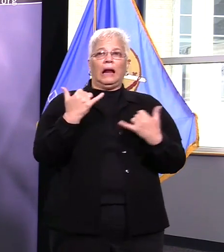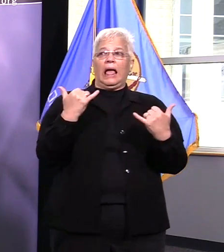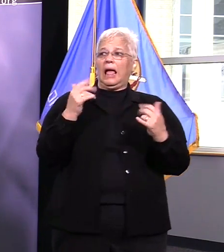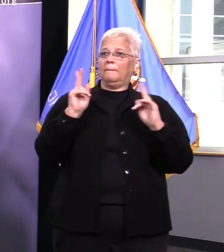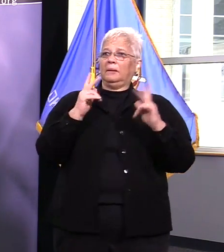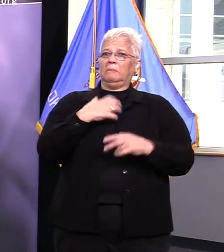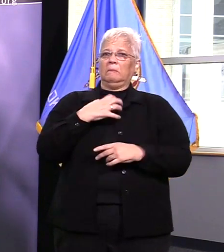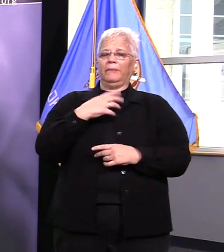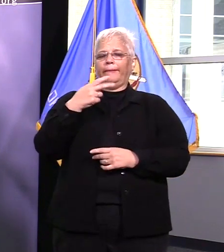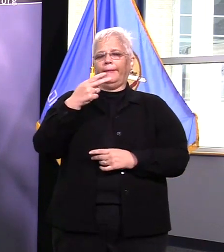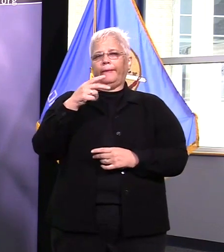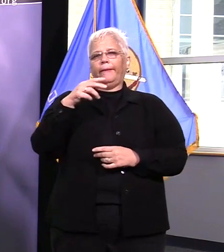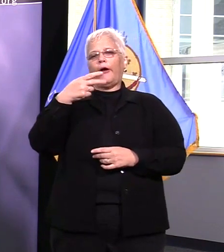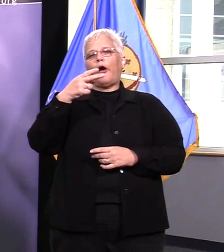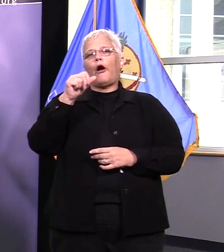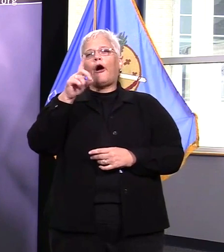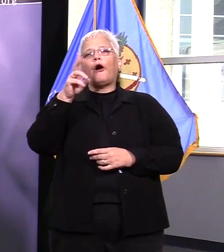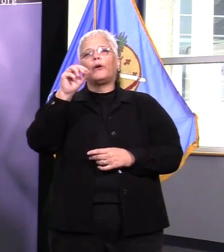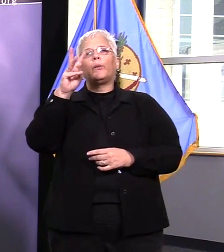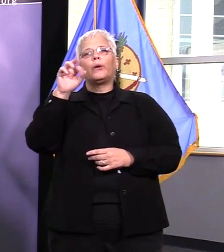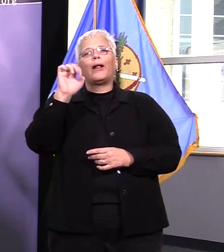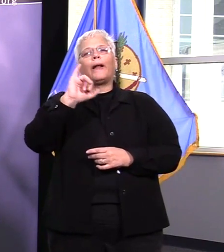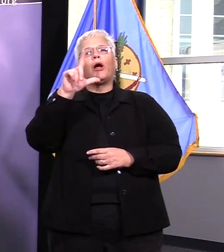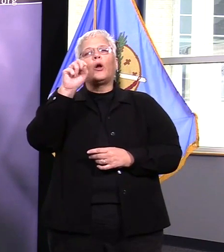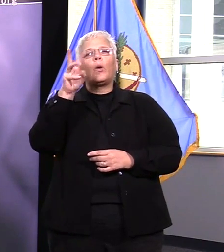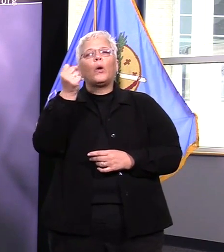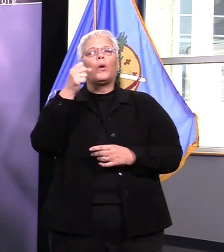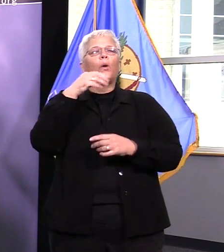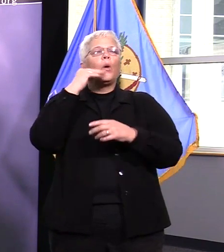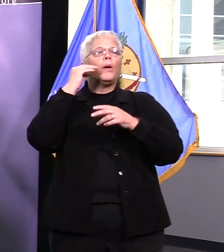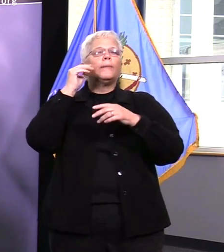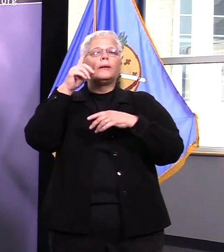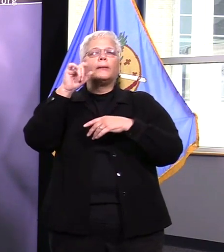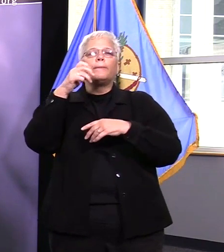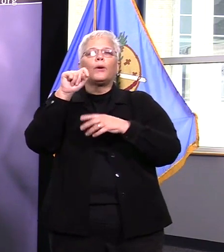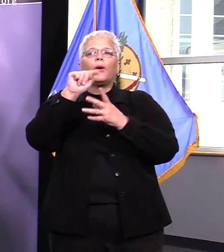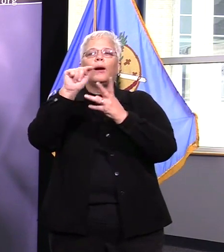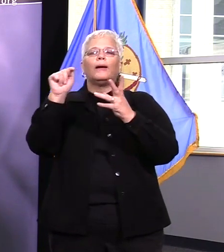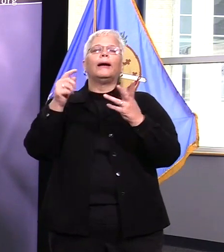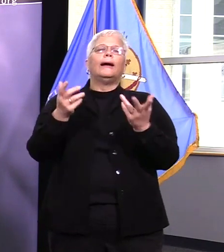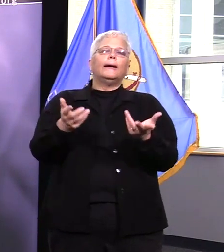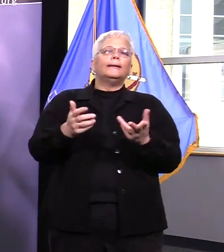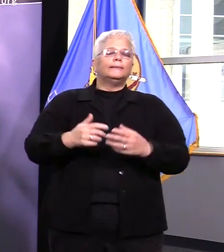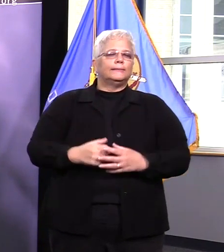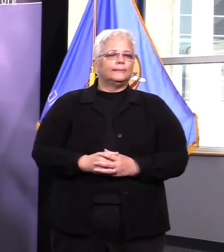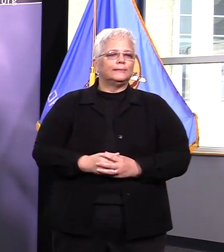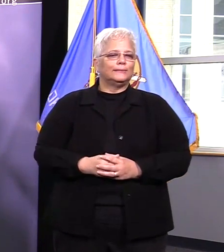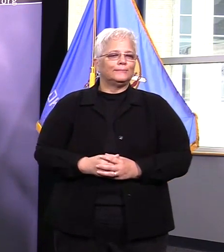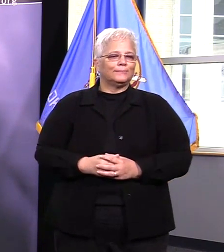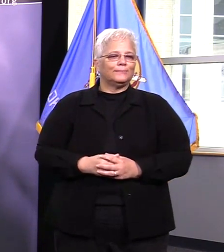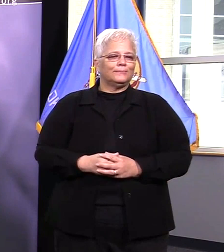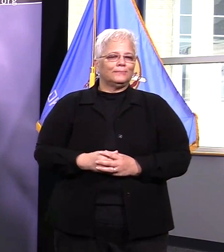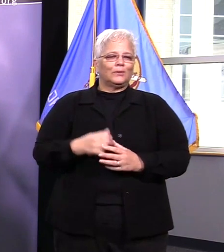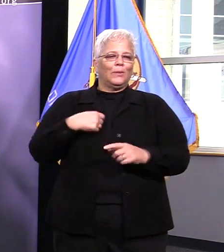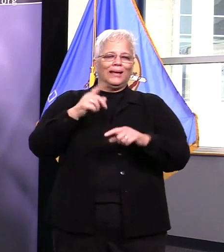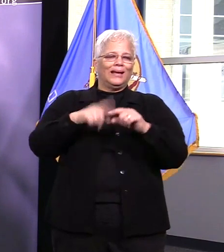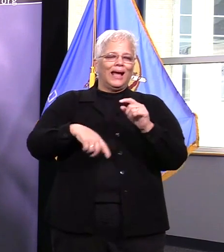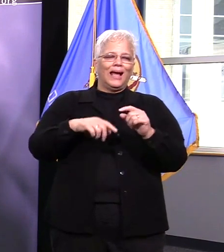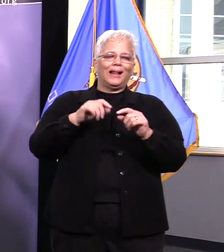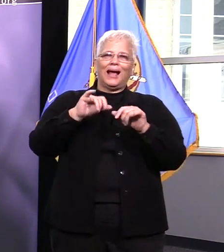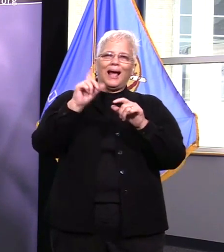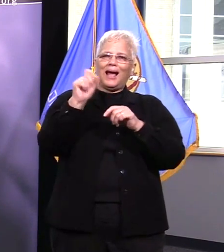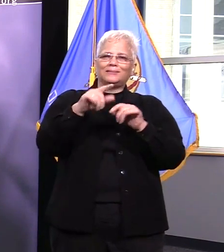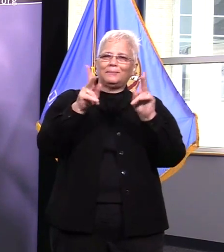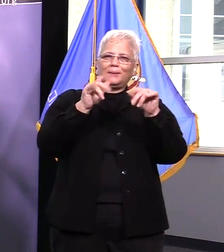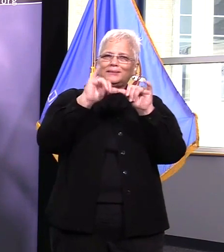governor has listed that as an essential business and the reality is we can't ask everyone to stay home and then not maintain the